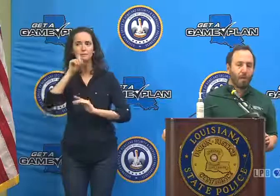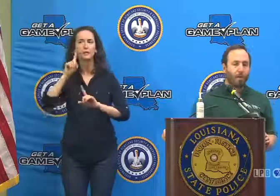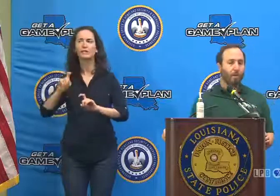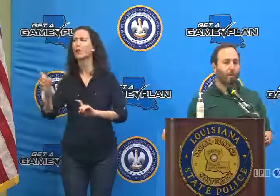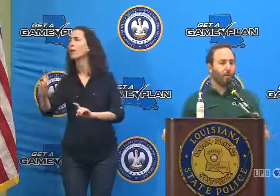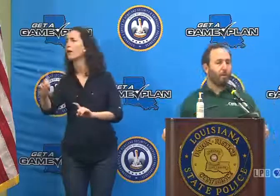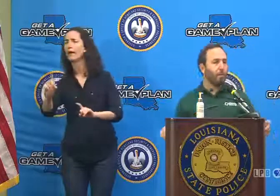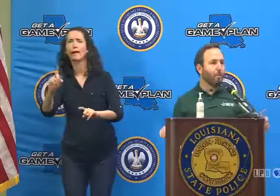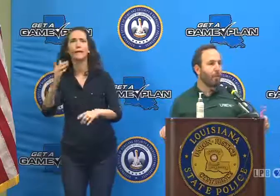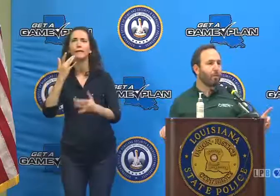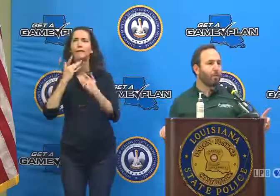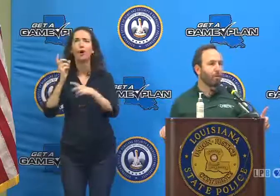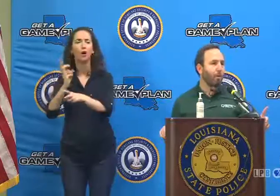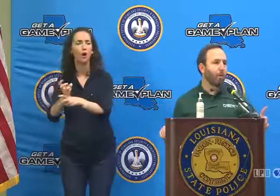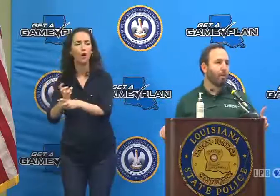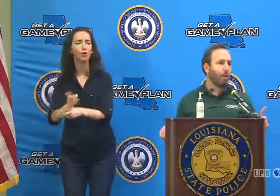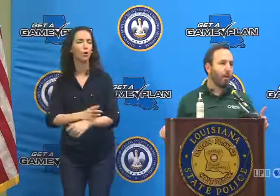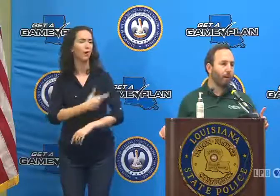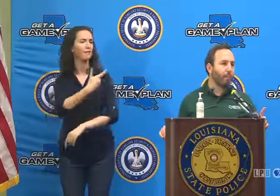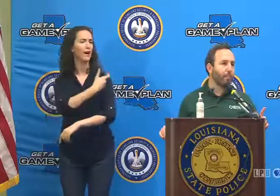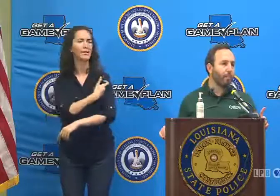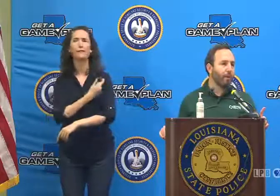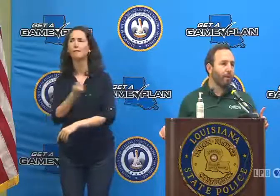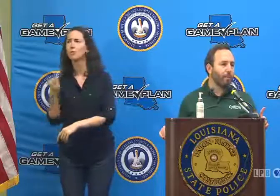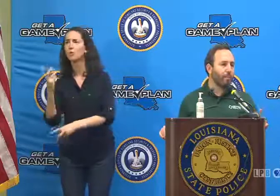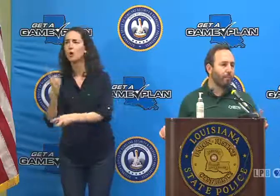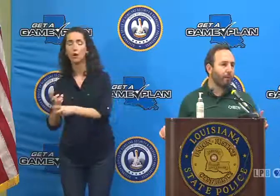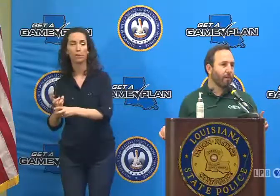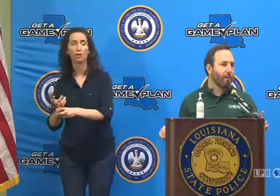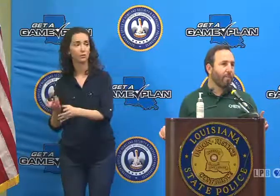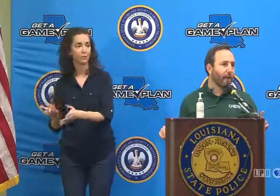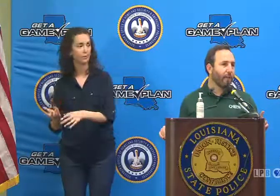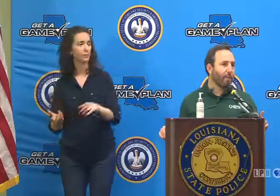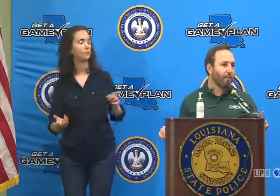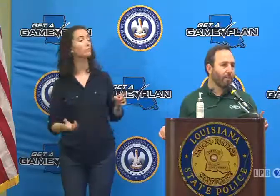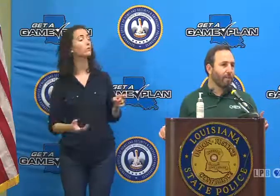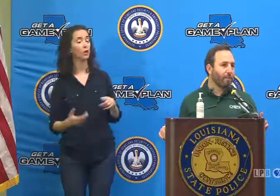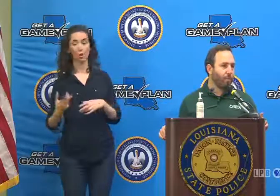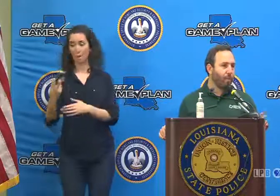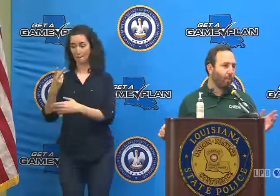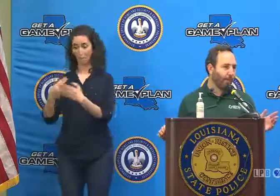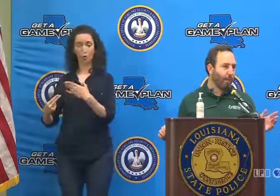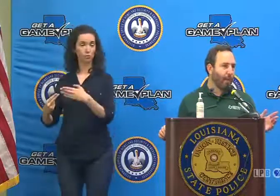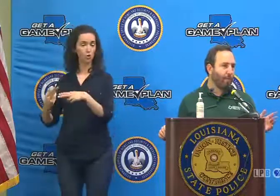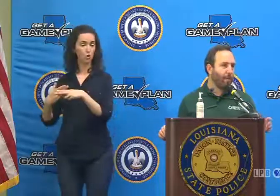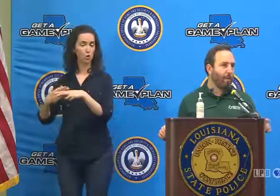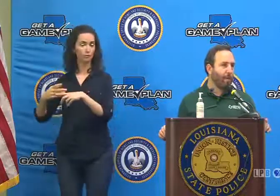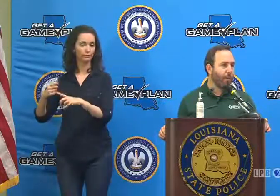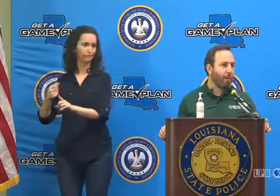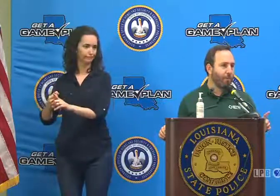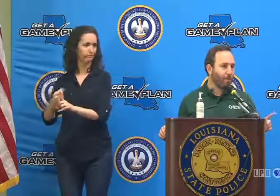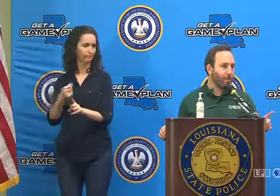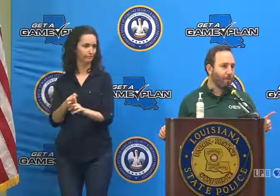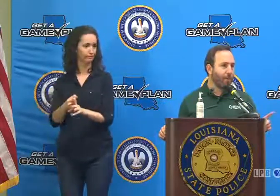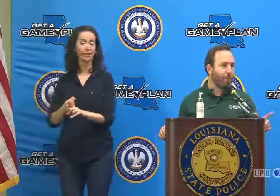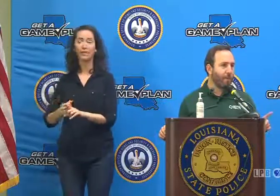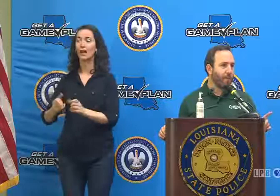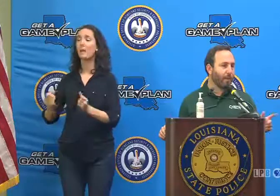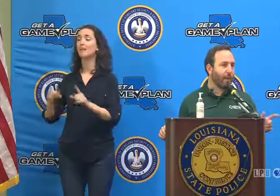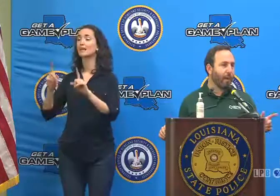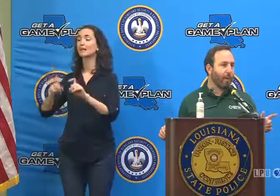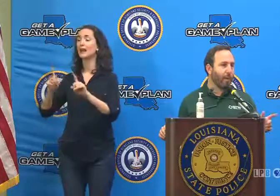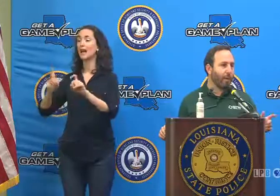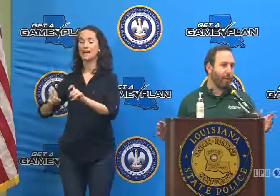Yeah, you know, both were temporarily impacted. Our testing volume went down for about two